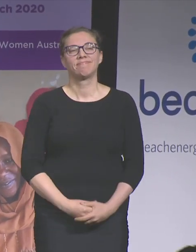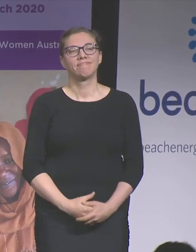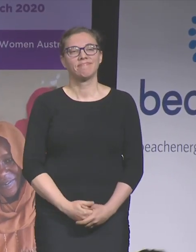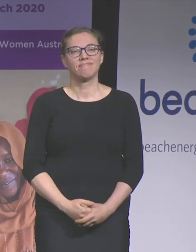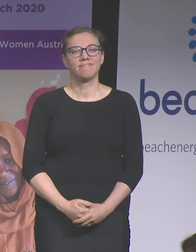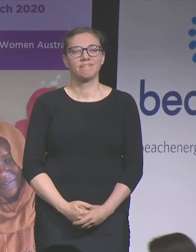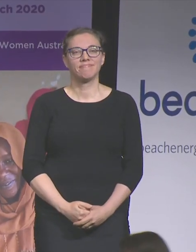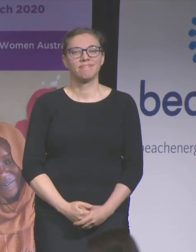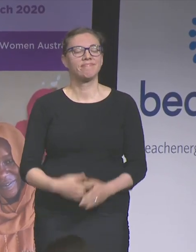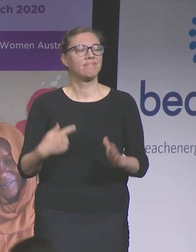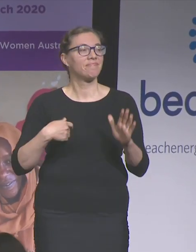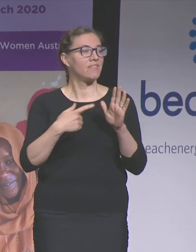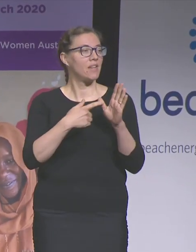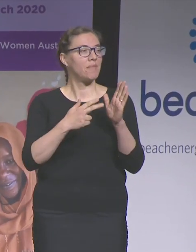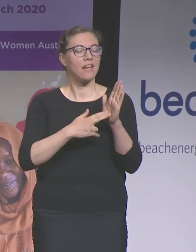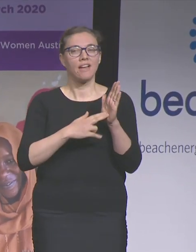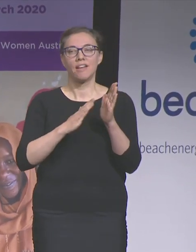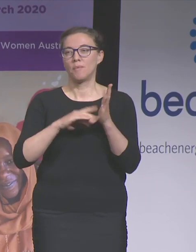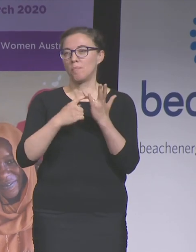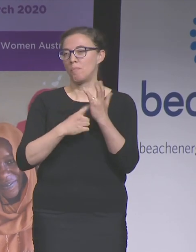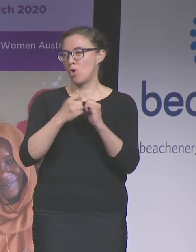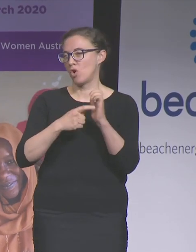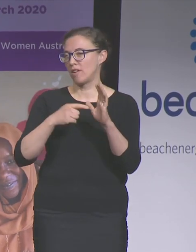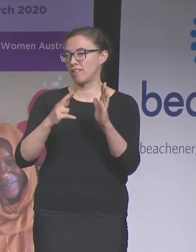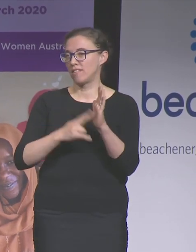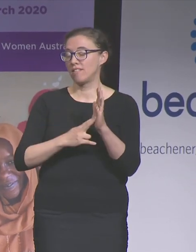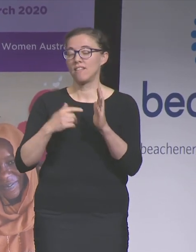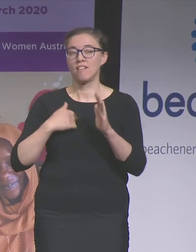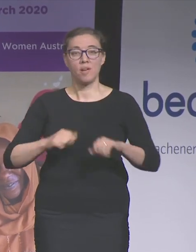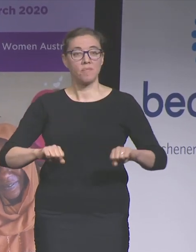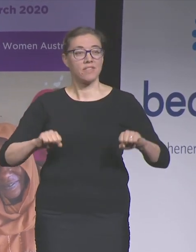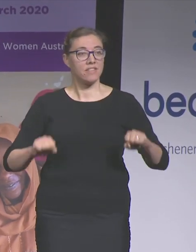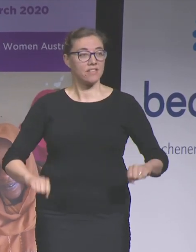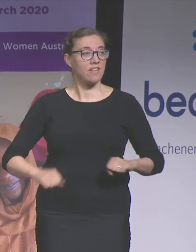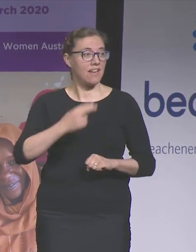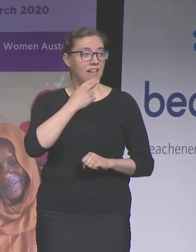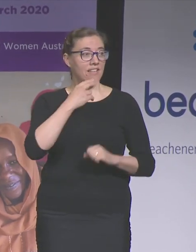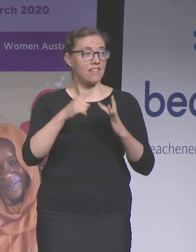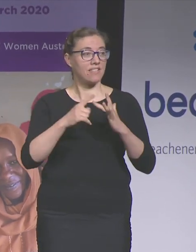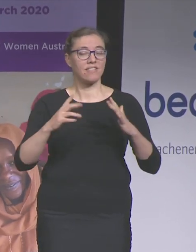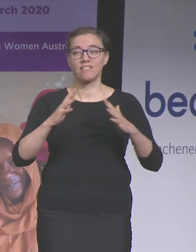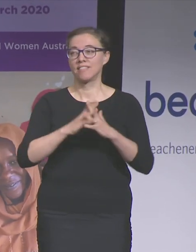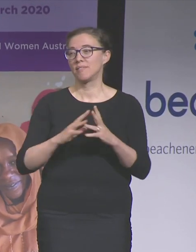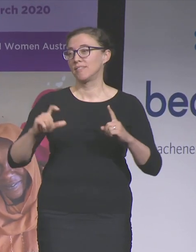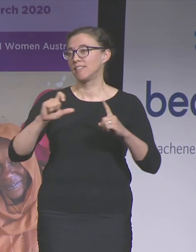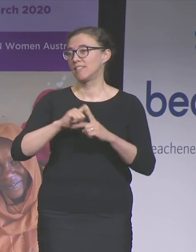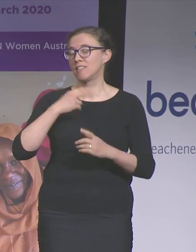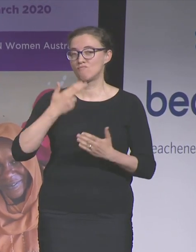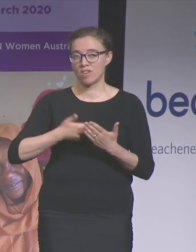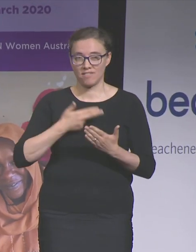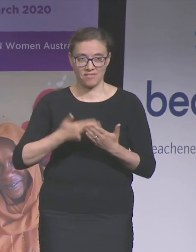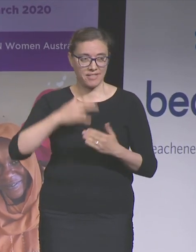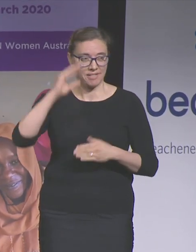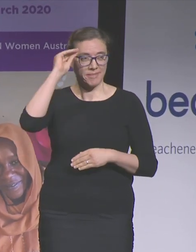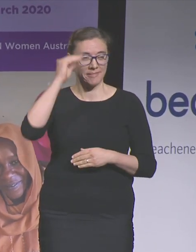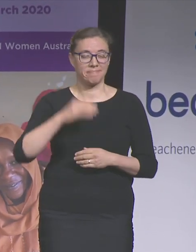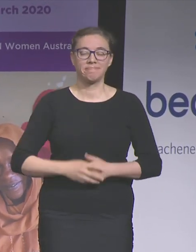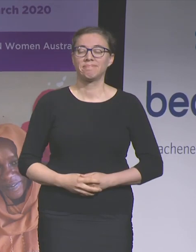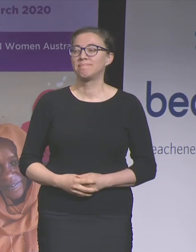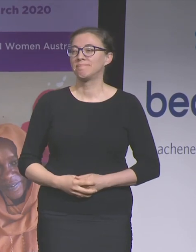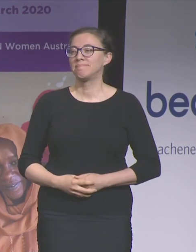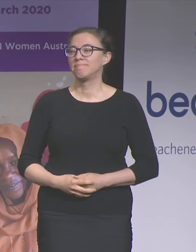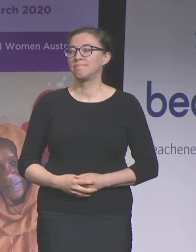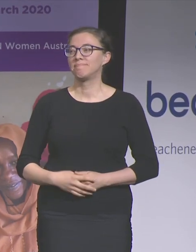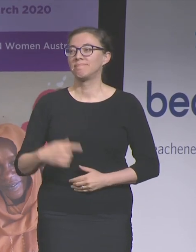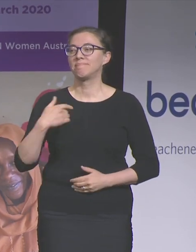My name is Anne Morgan. I am the chair of the Adelaide International Women's Day Breakfast Committee. It's my